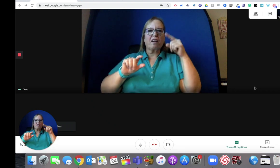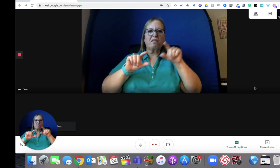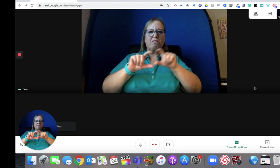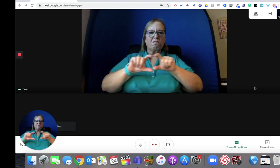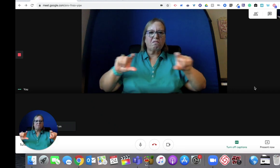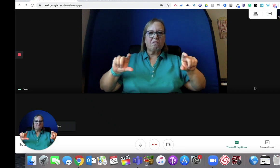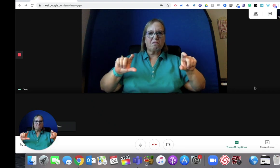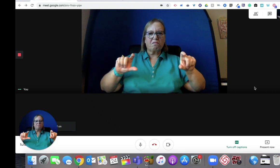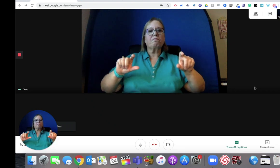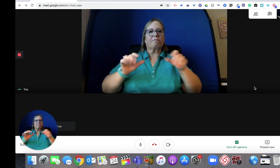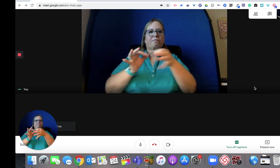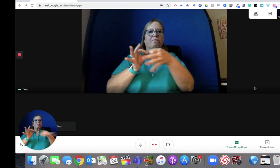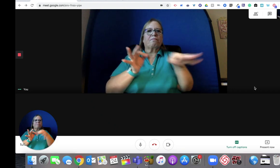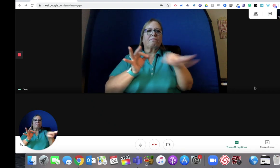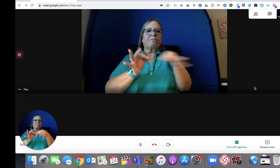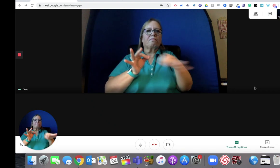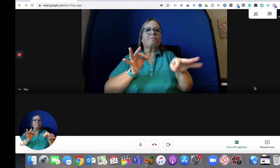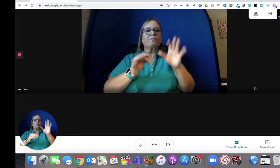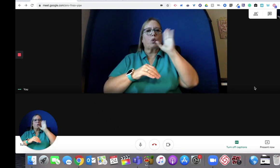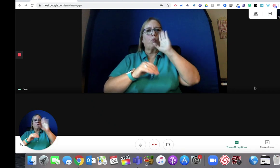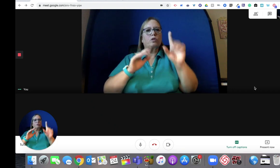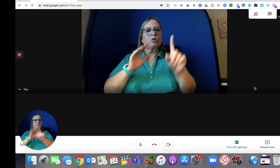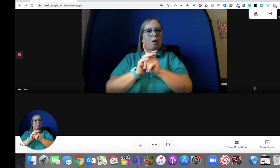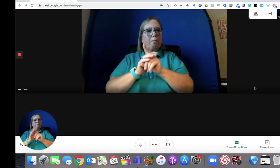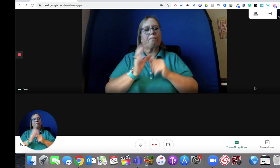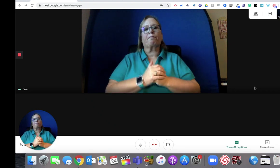And you see the black box now on the bottom for the captions to show up in.